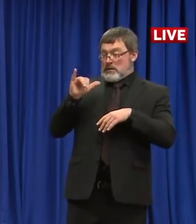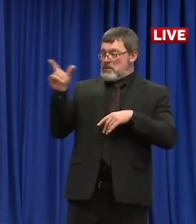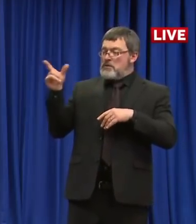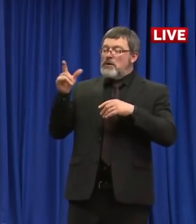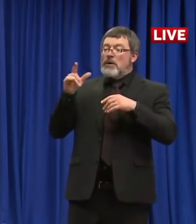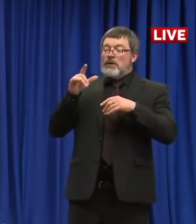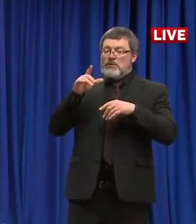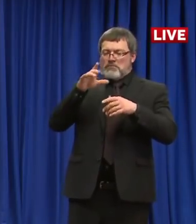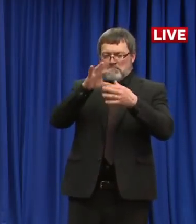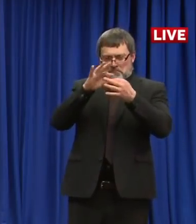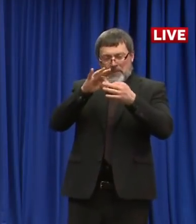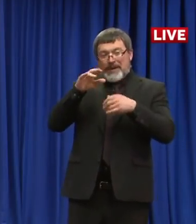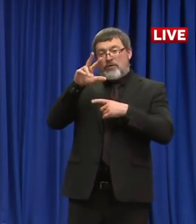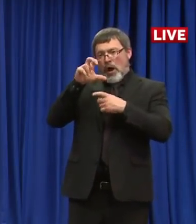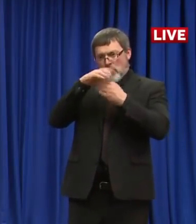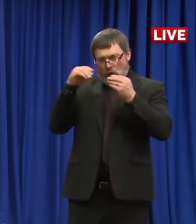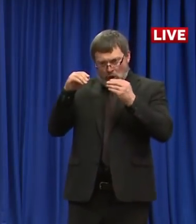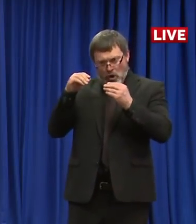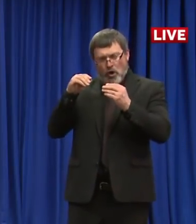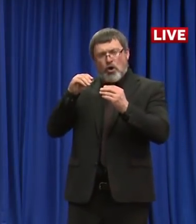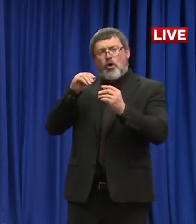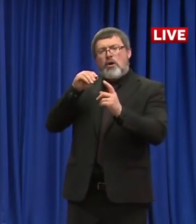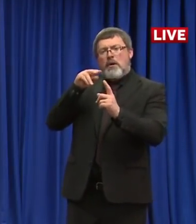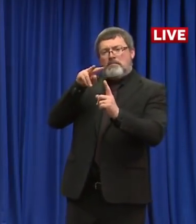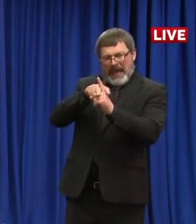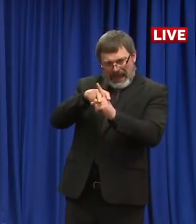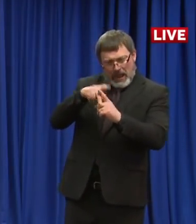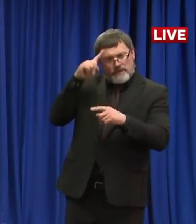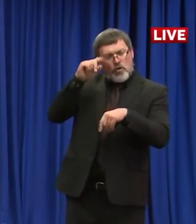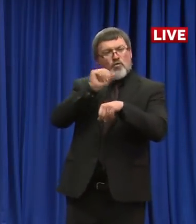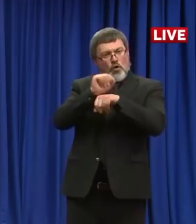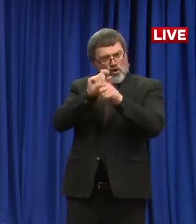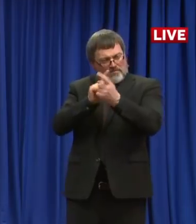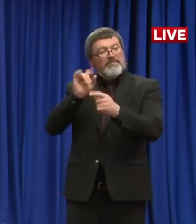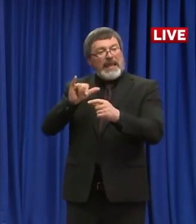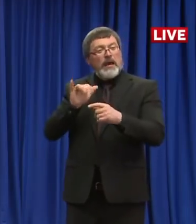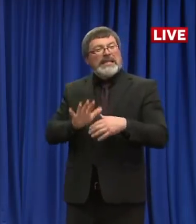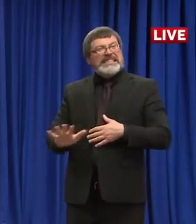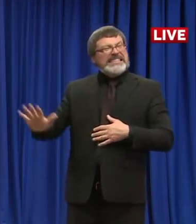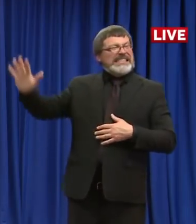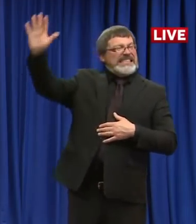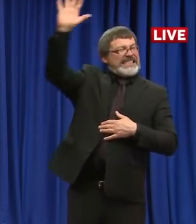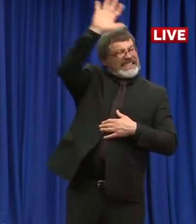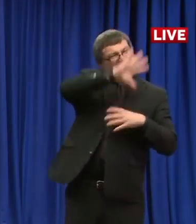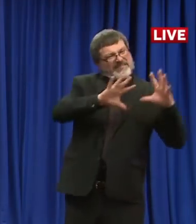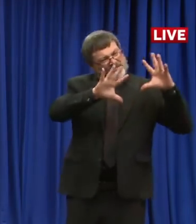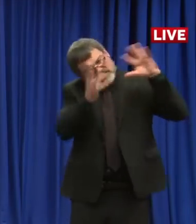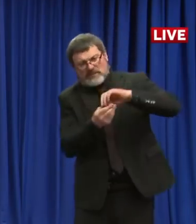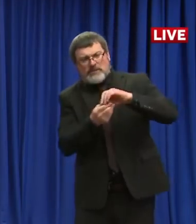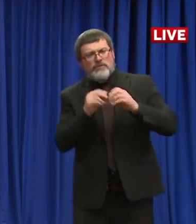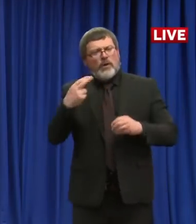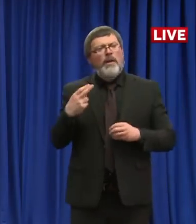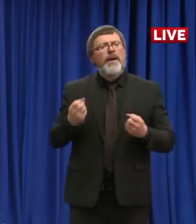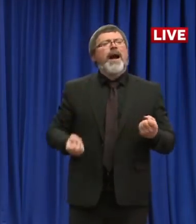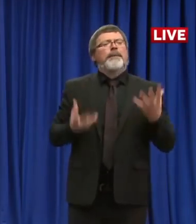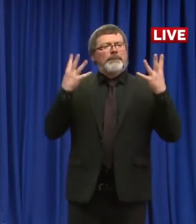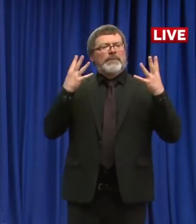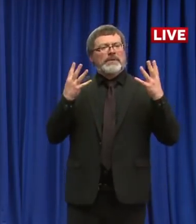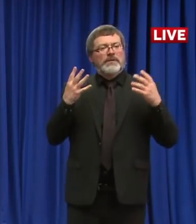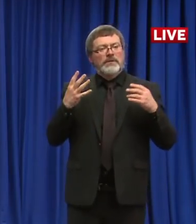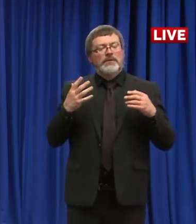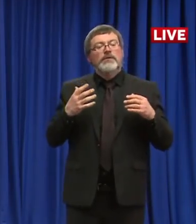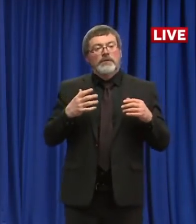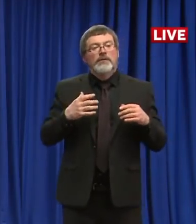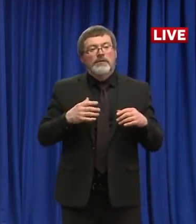just to answer your first question, the unfortunate passings that were confirmed by COVID were three at Hanover and one at Huntington. Is that right? And I believe